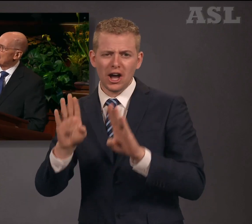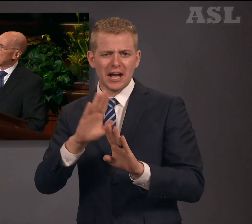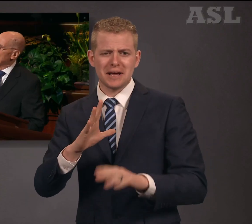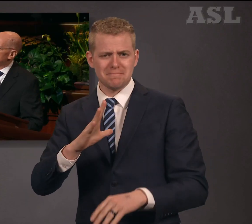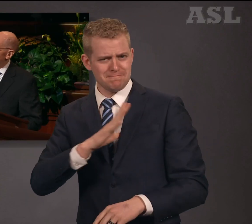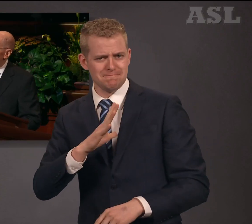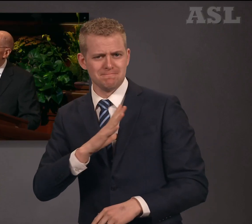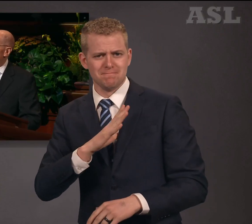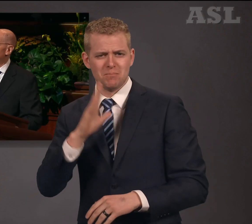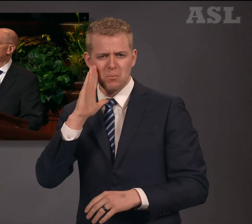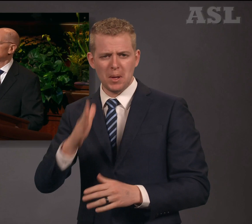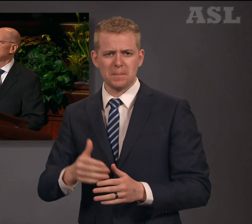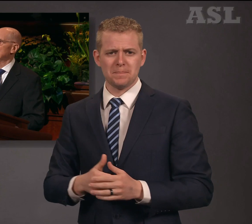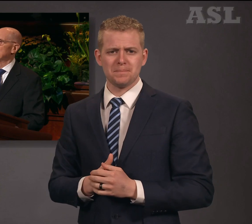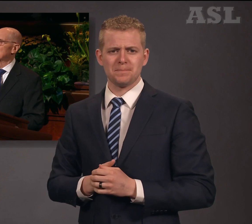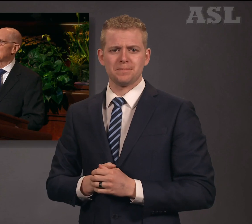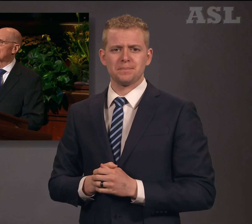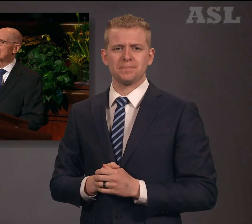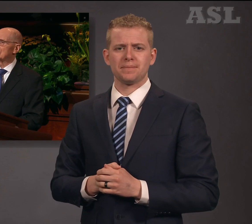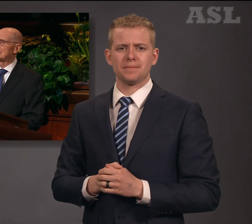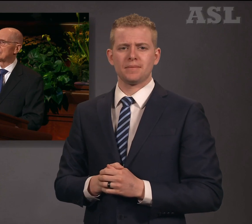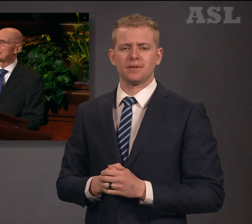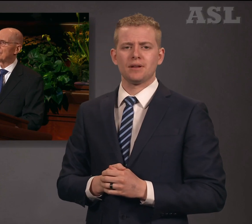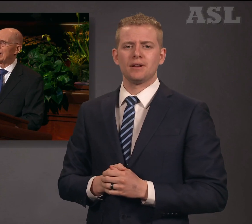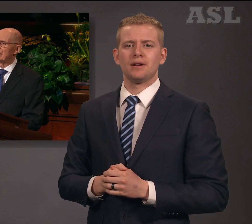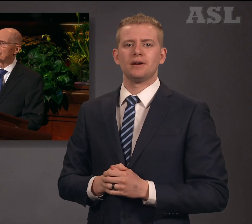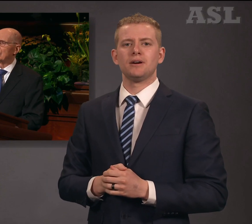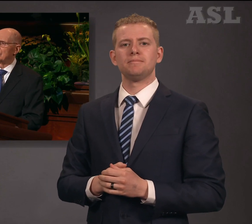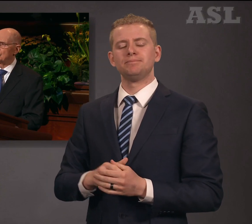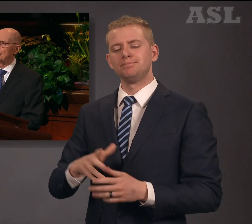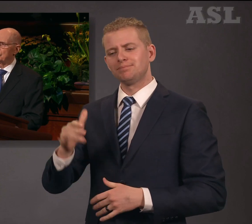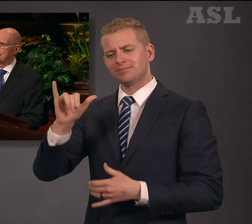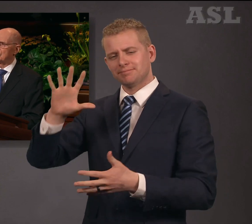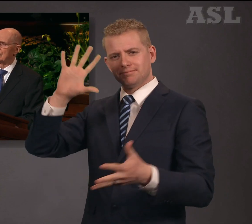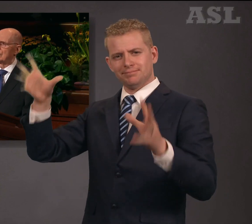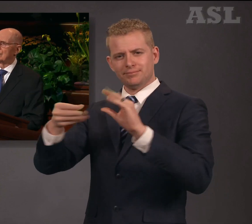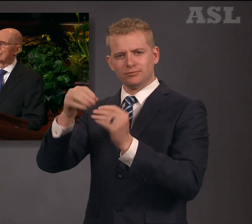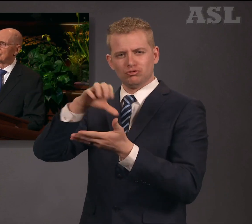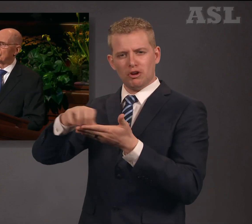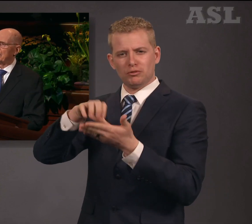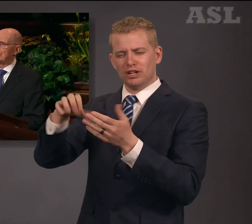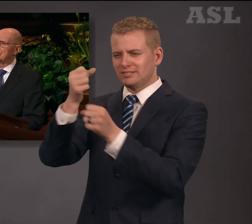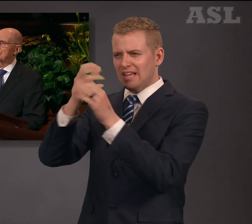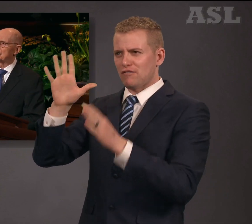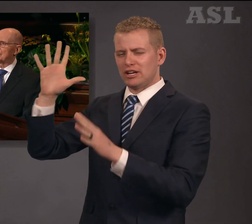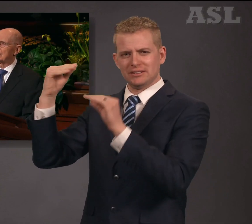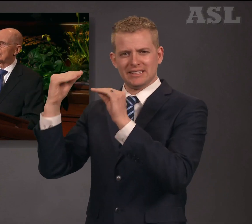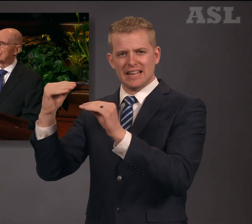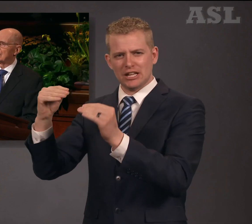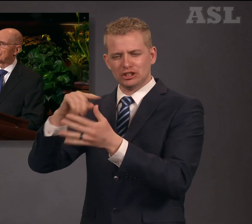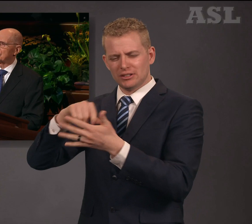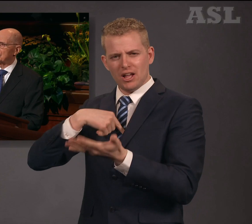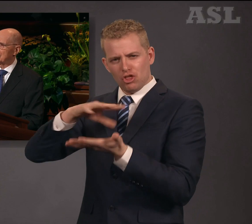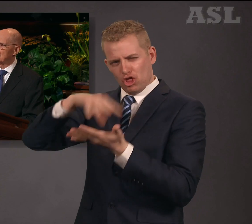I have learned at least five truths from that teaching of the Savior.